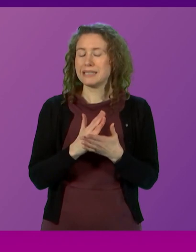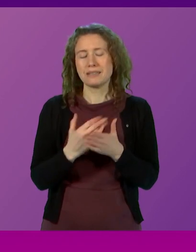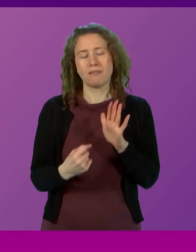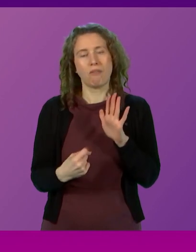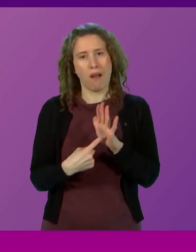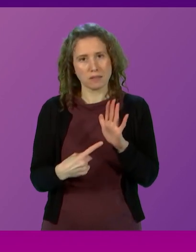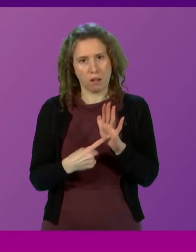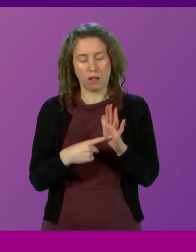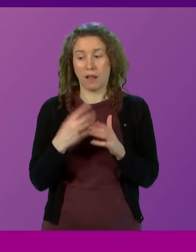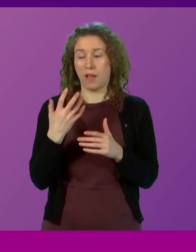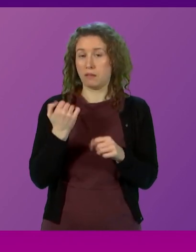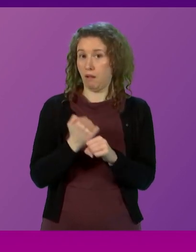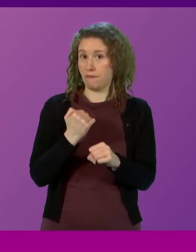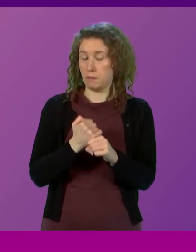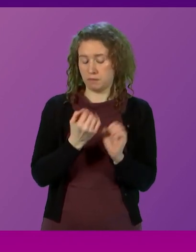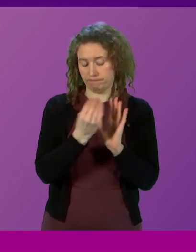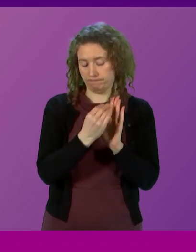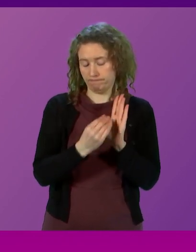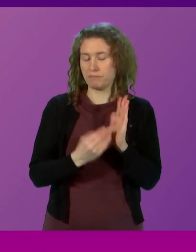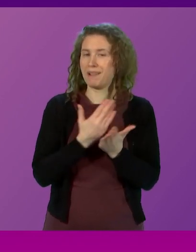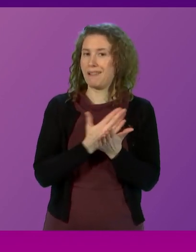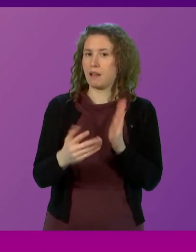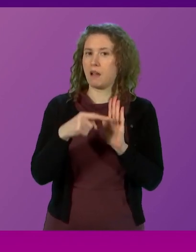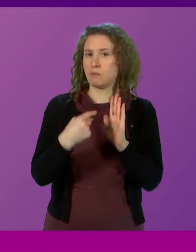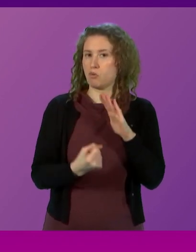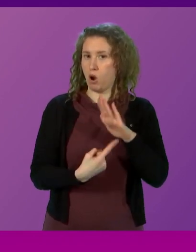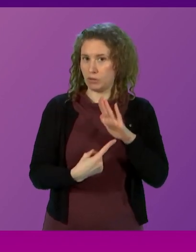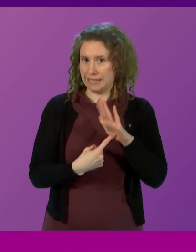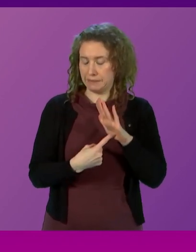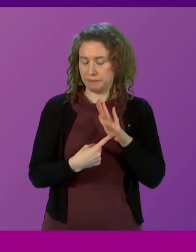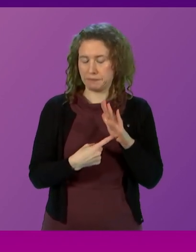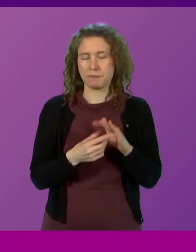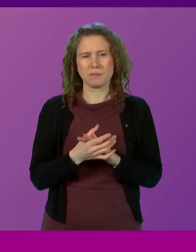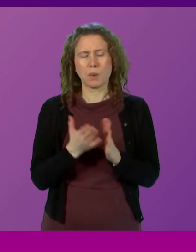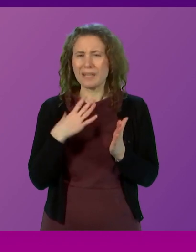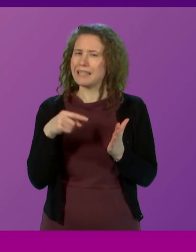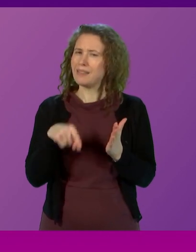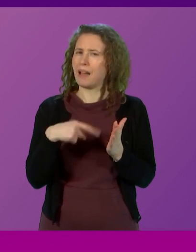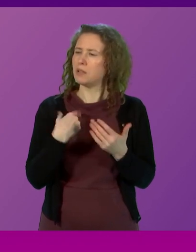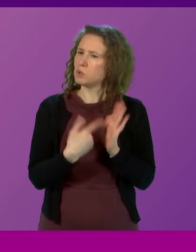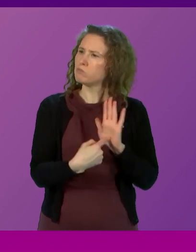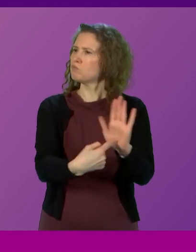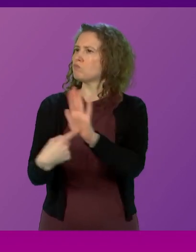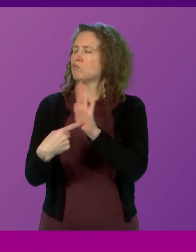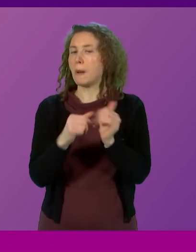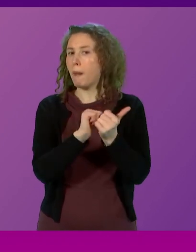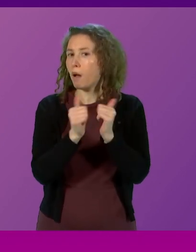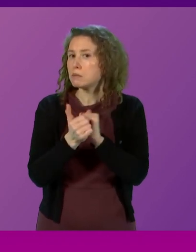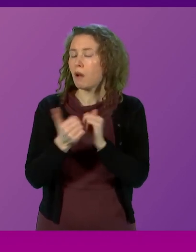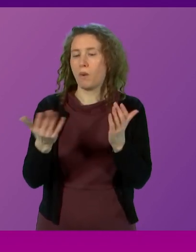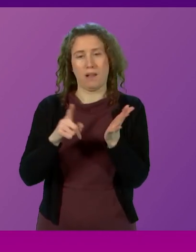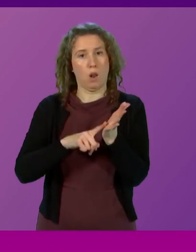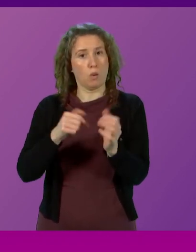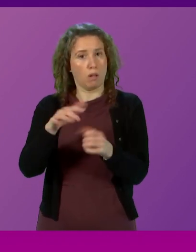that the Government sets out its clearest priorities. That is necessary to give clarity to our partners in local government,